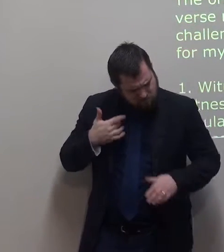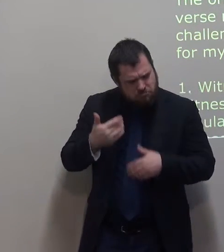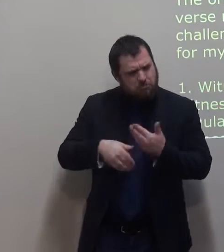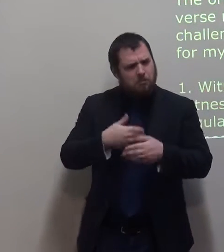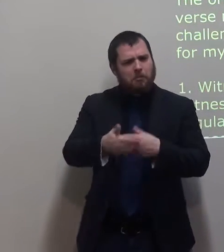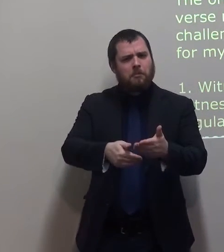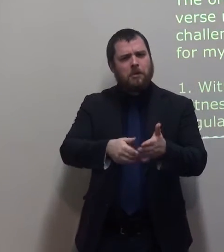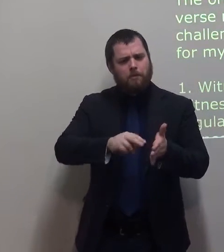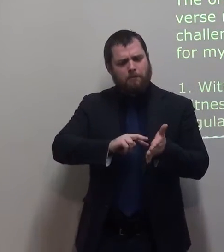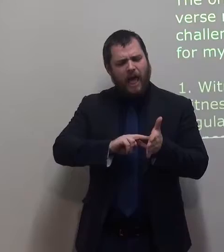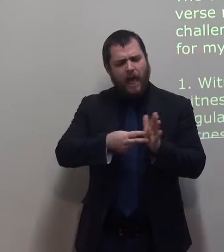Do I plan once I do?